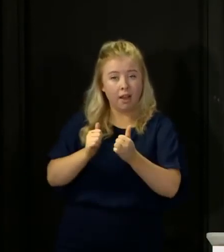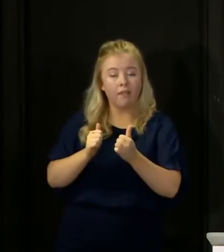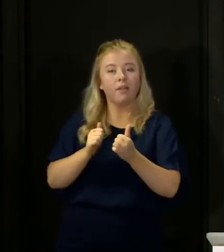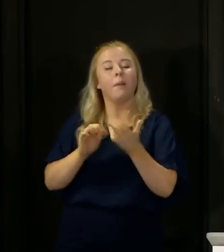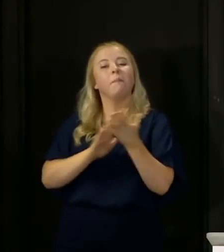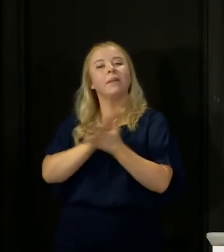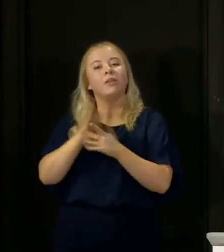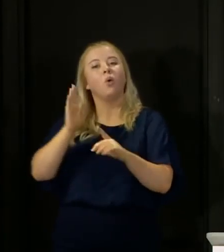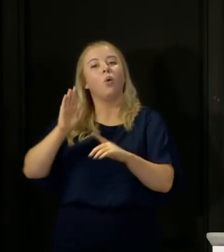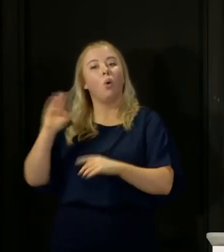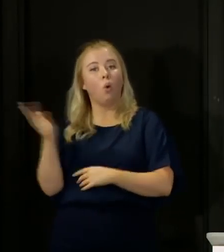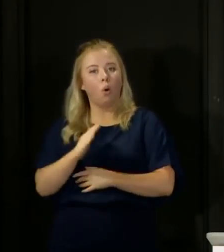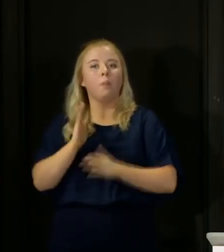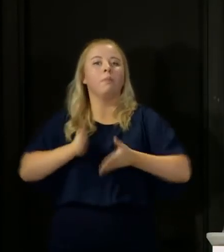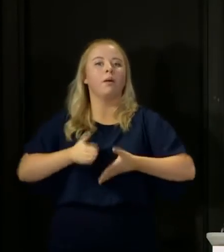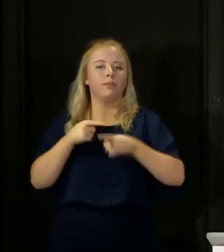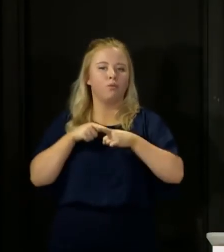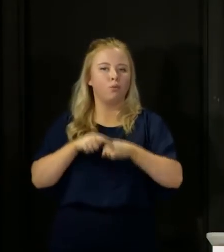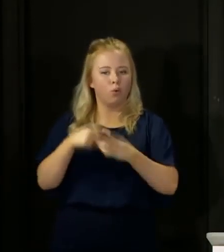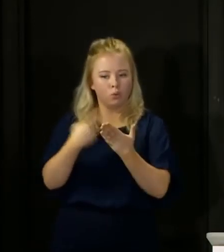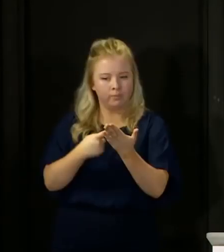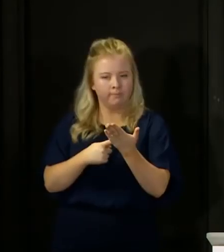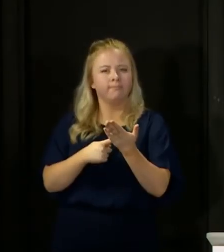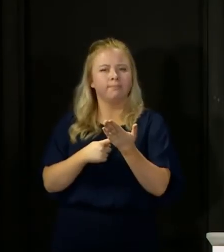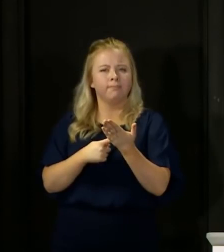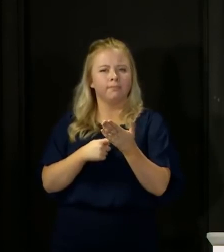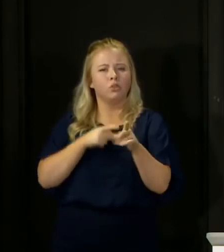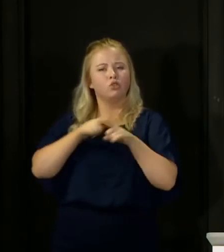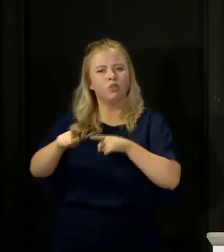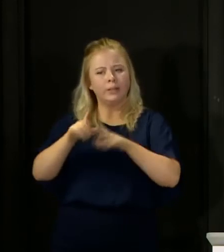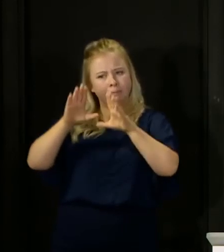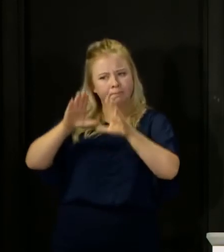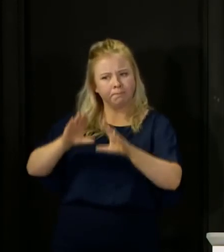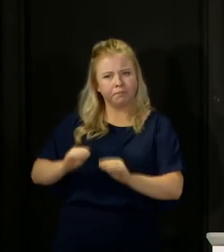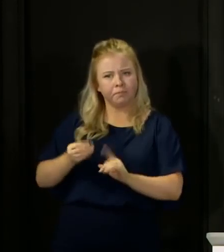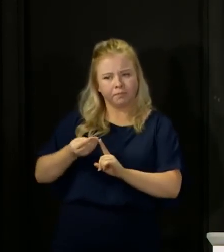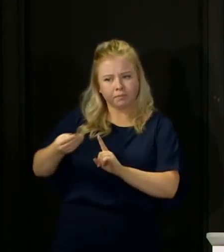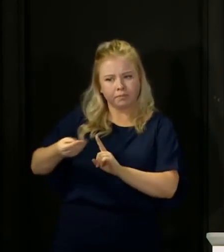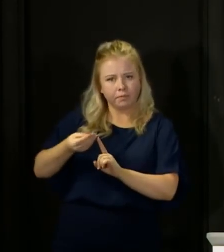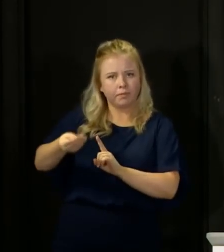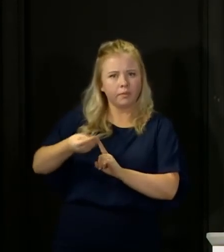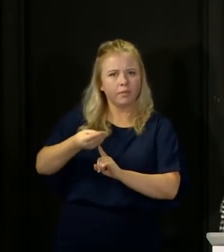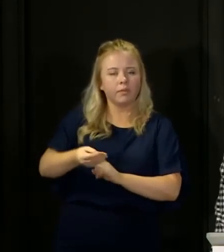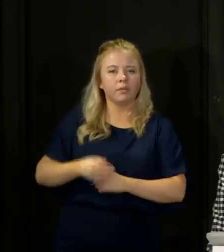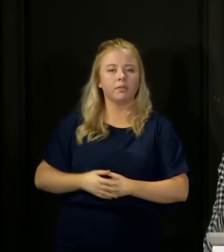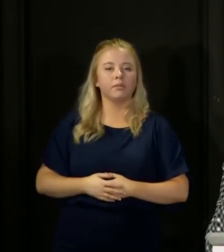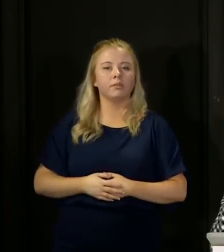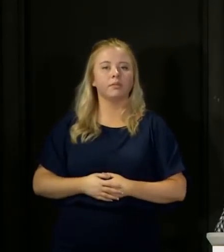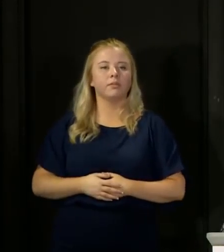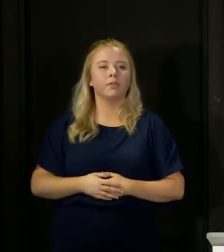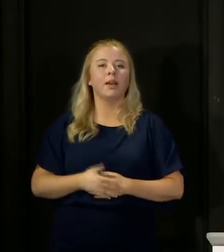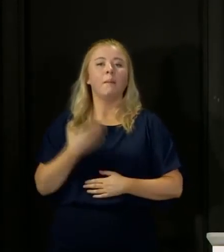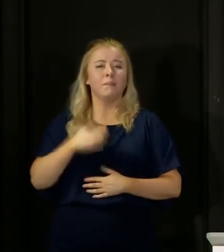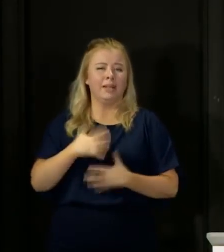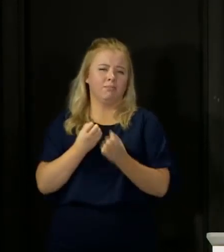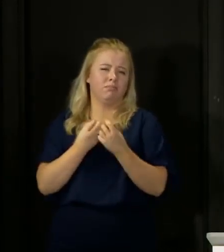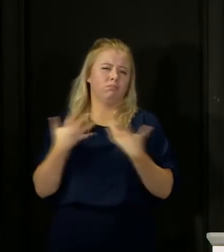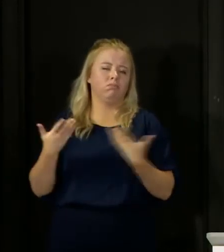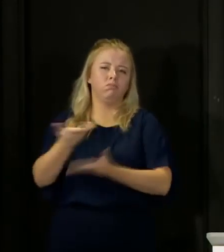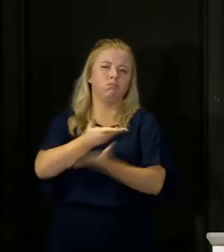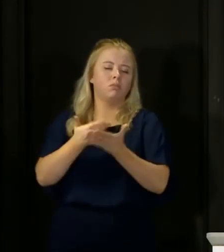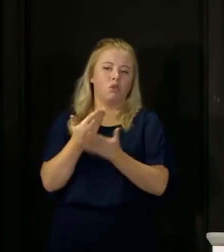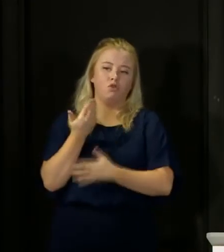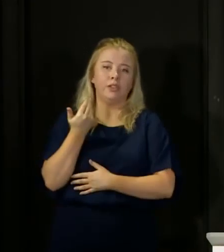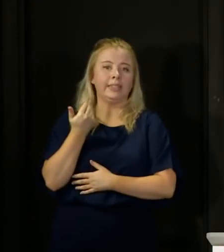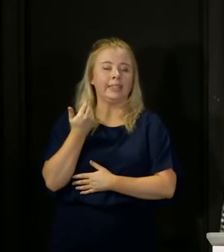really important that we all continue to work together to keep the virus as suppressed as possible. And, you we've had a lot of discussions in